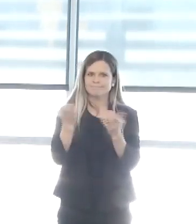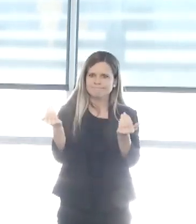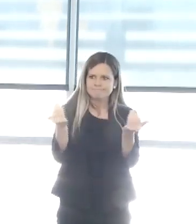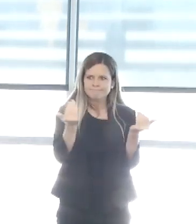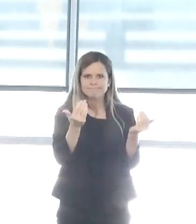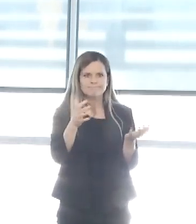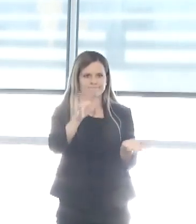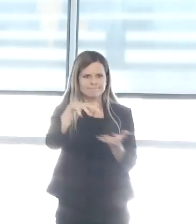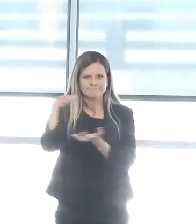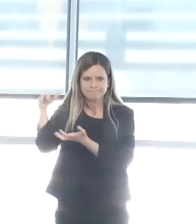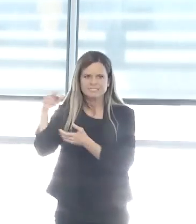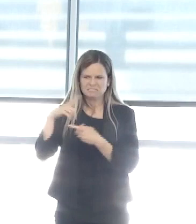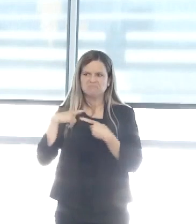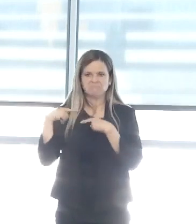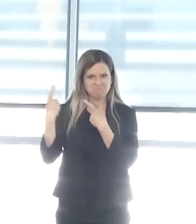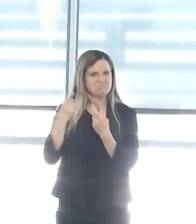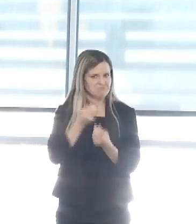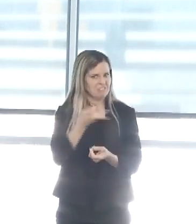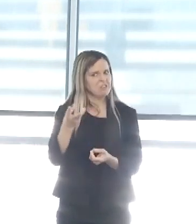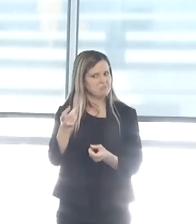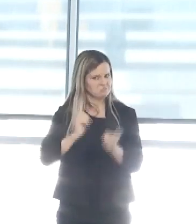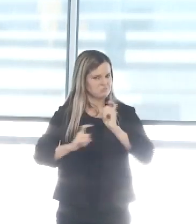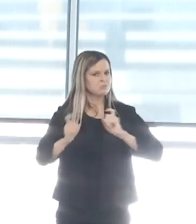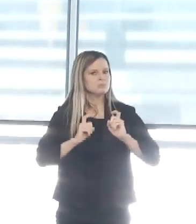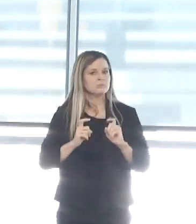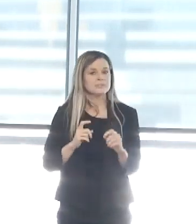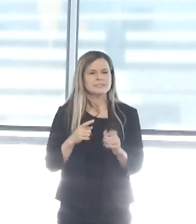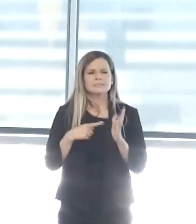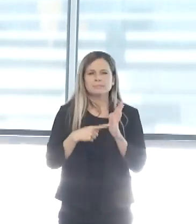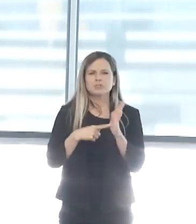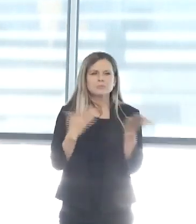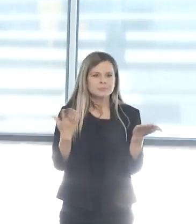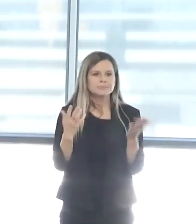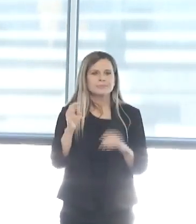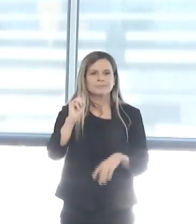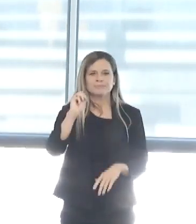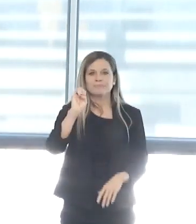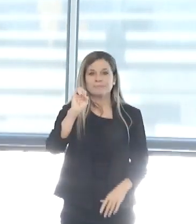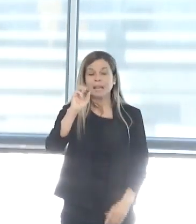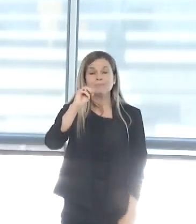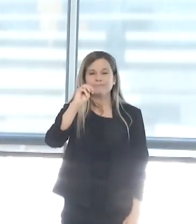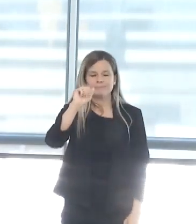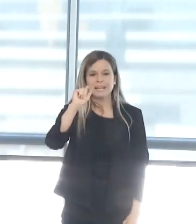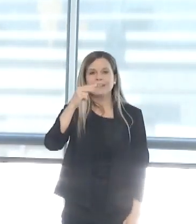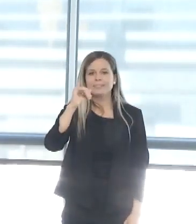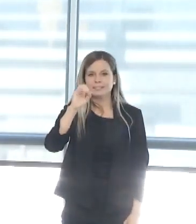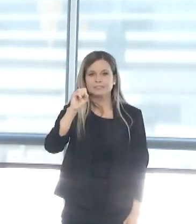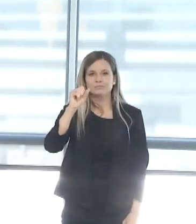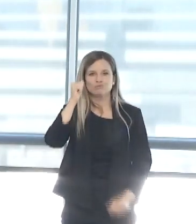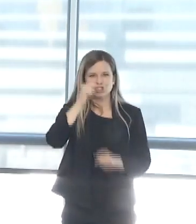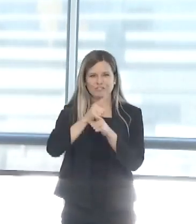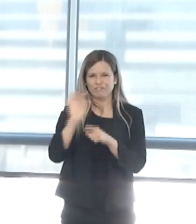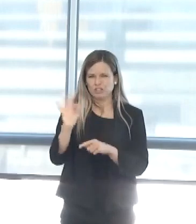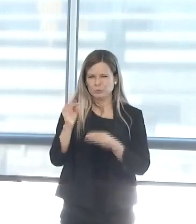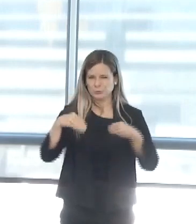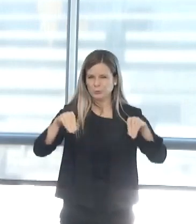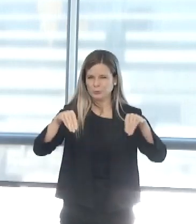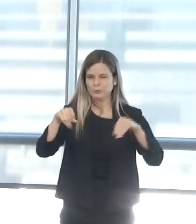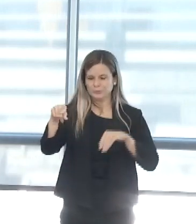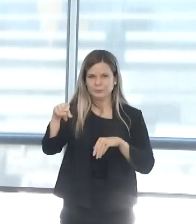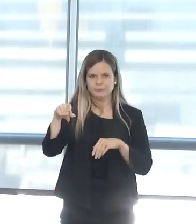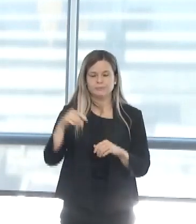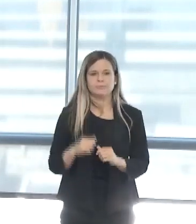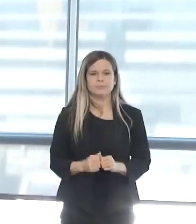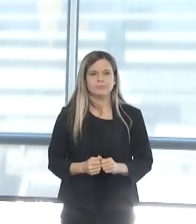donations. Mathis Brothers, for instance, has already retooled its mattress factory to reduce